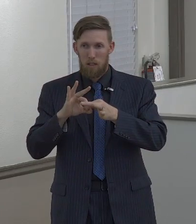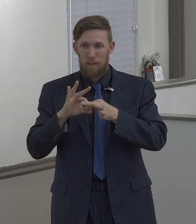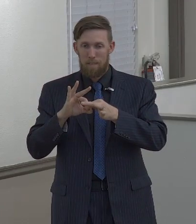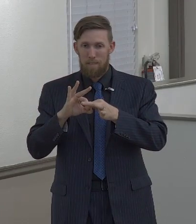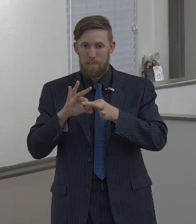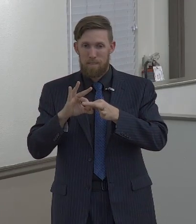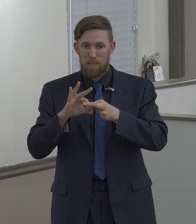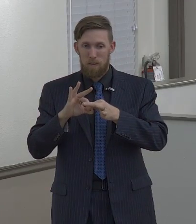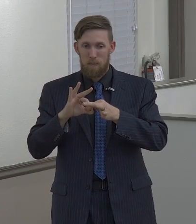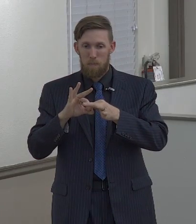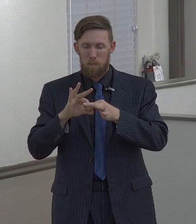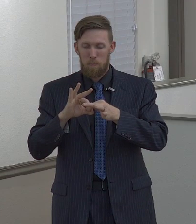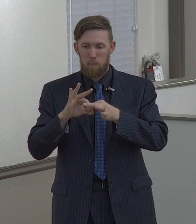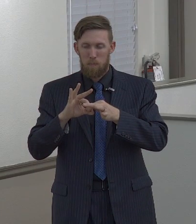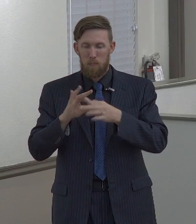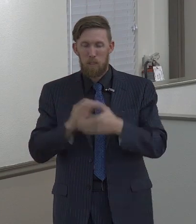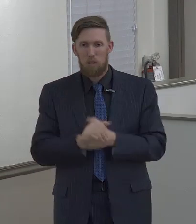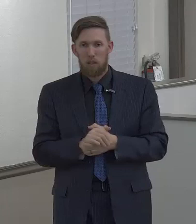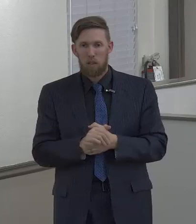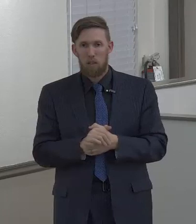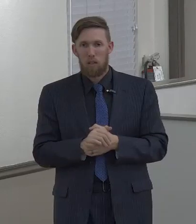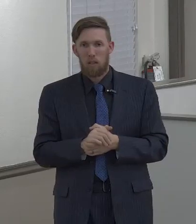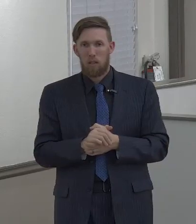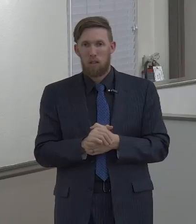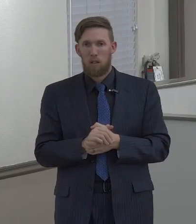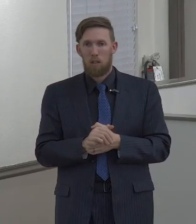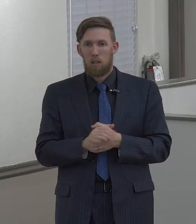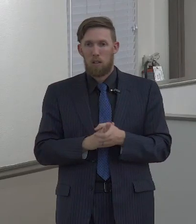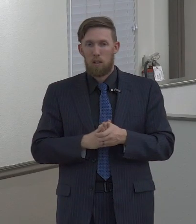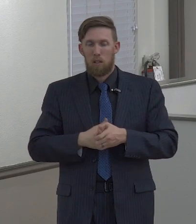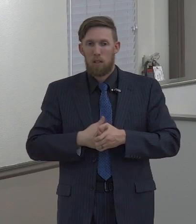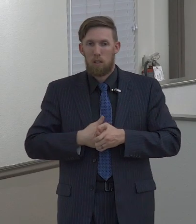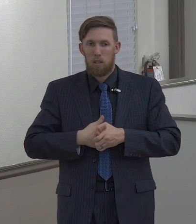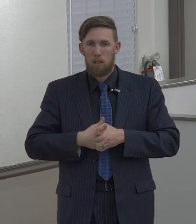apart again. Doesn't matter how perfect a